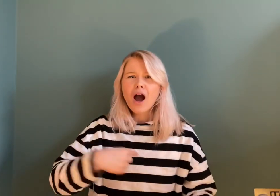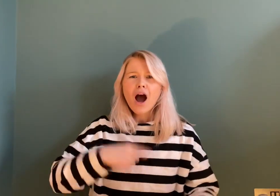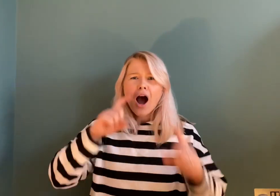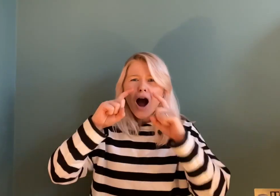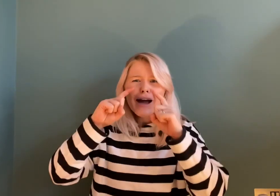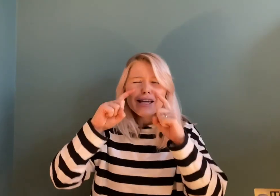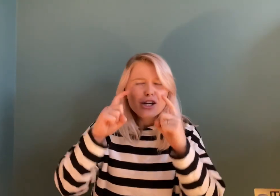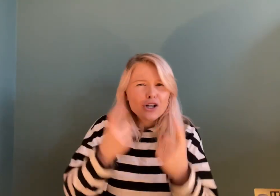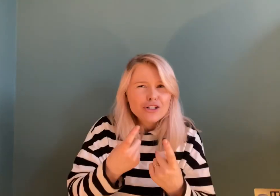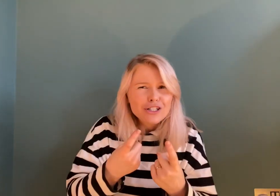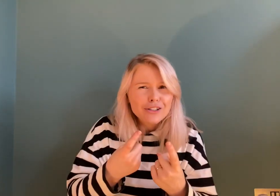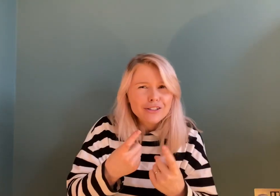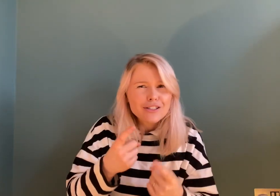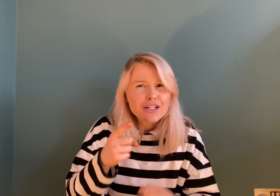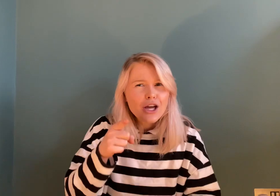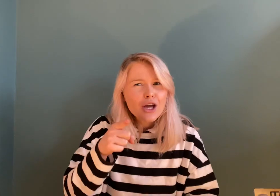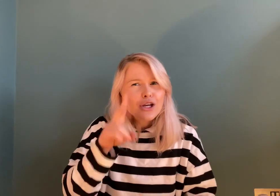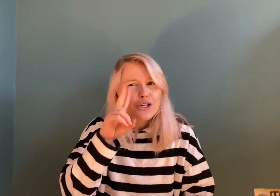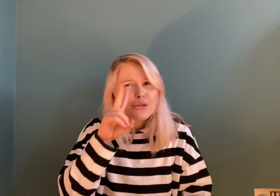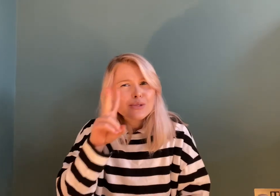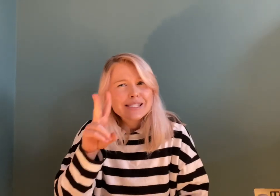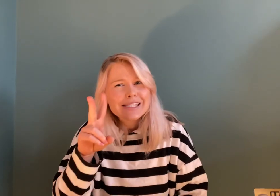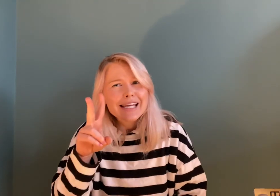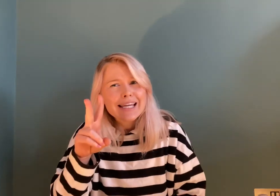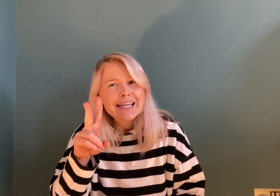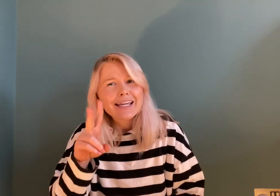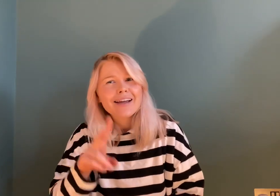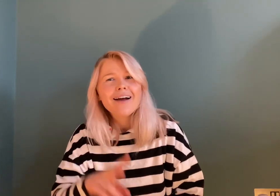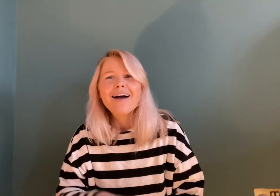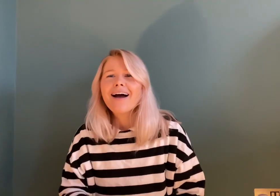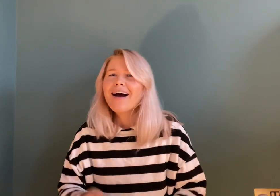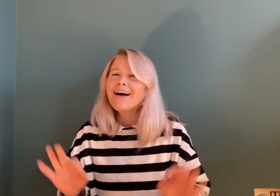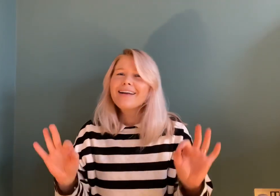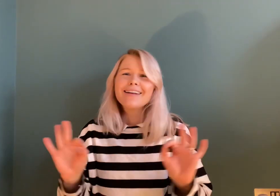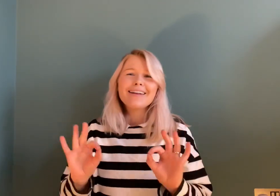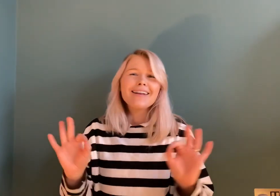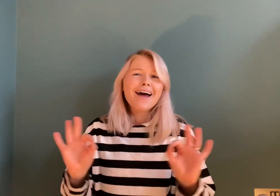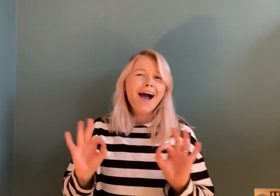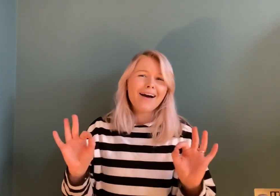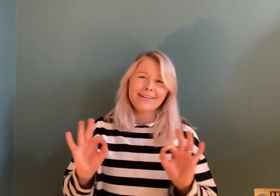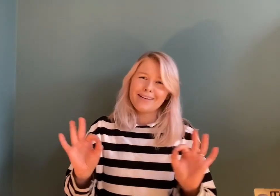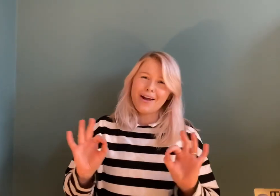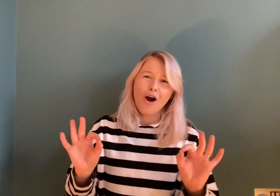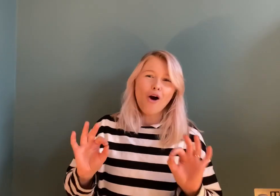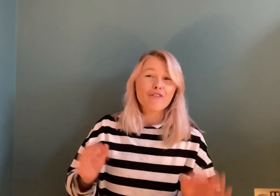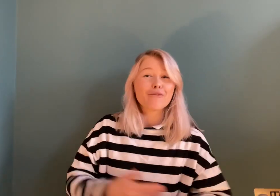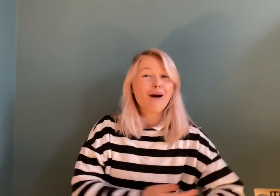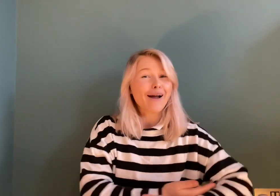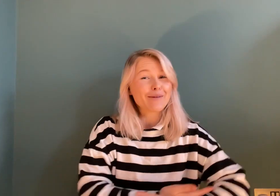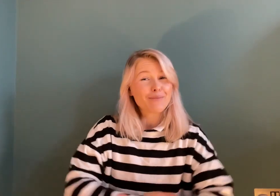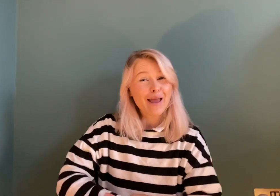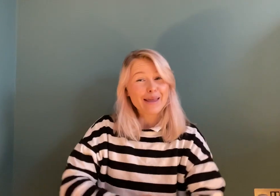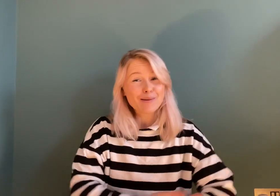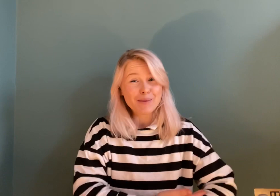I couldn't. You see, none of my babies